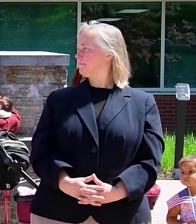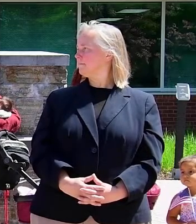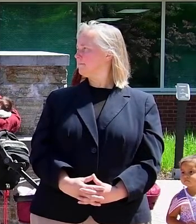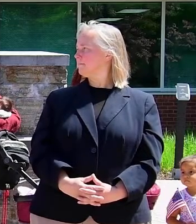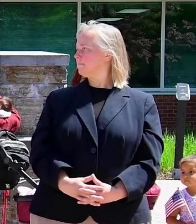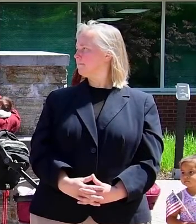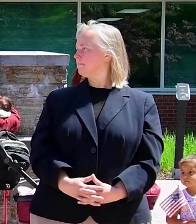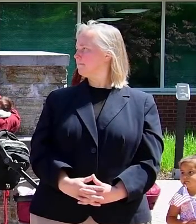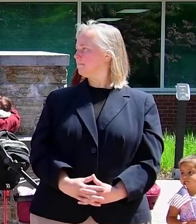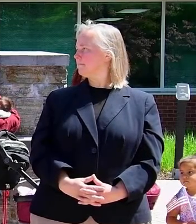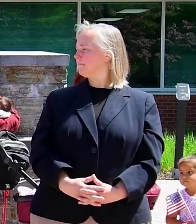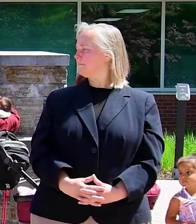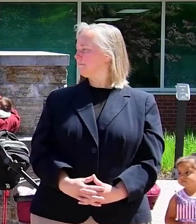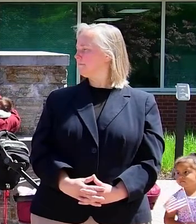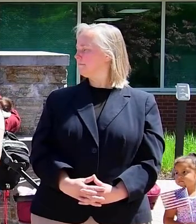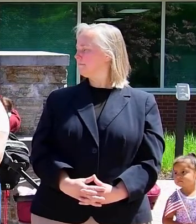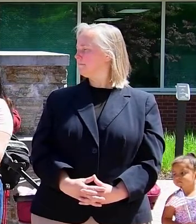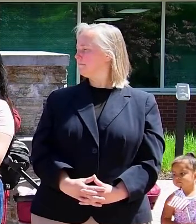very much, and God bless Bendiga.